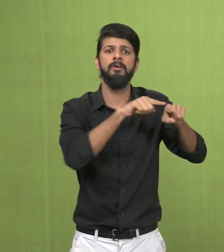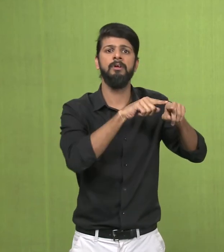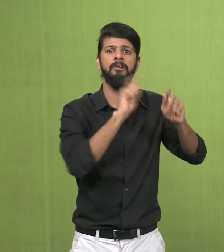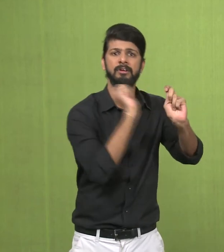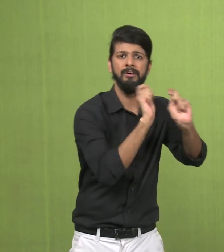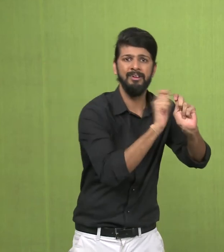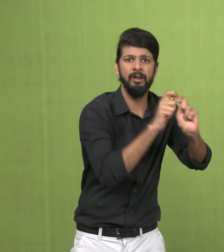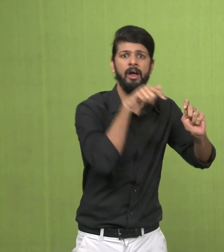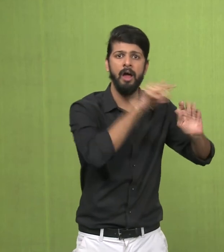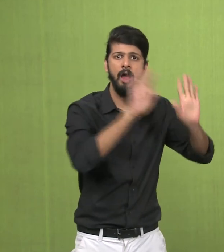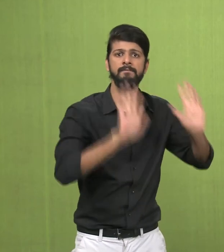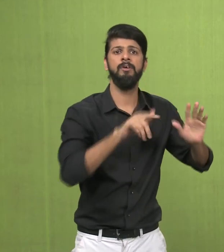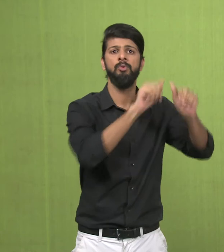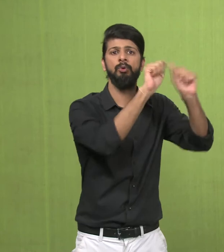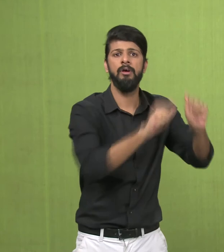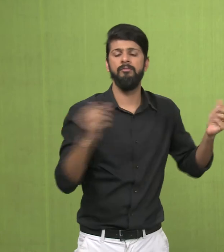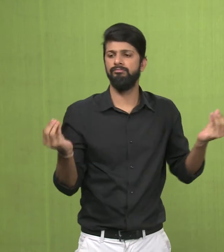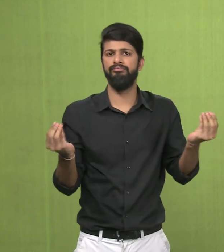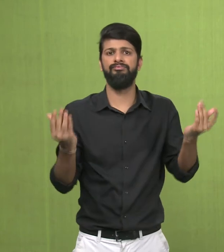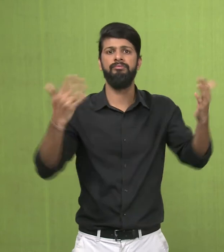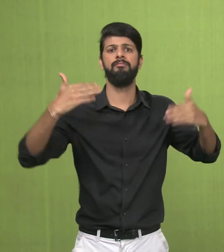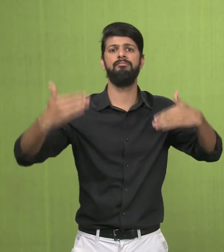flourished at the same time. So, they were contemporaries.